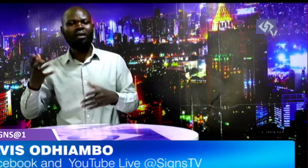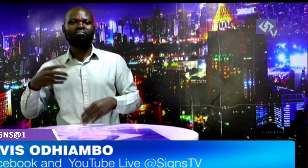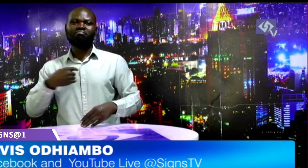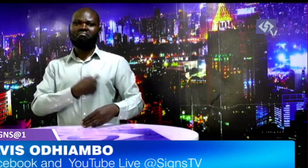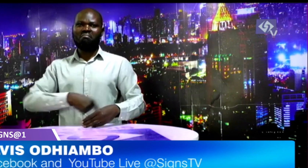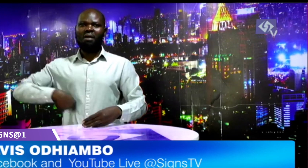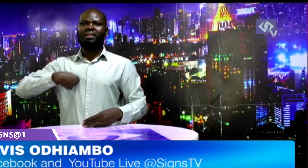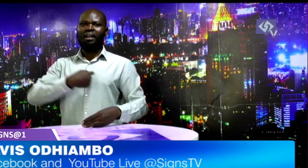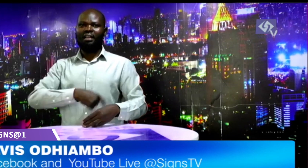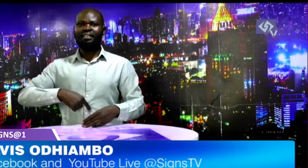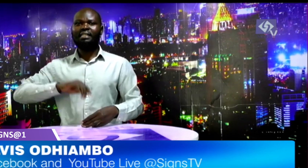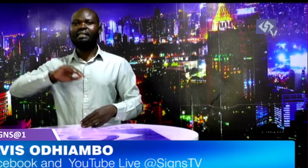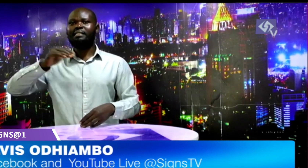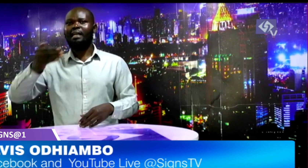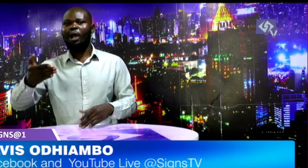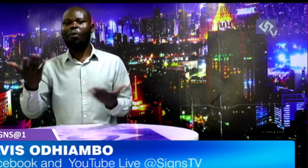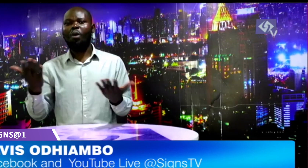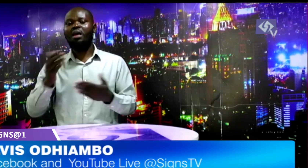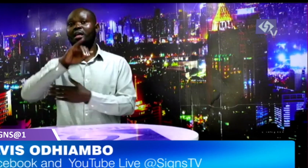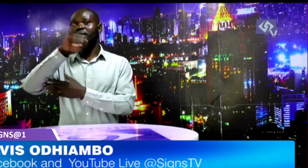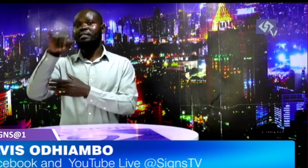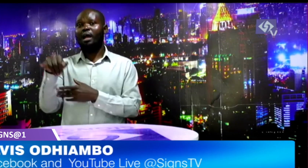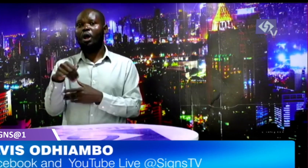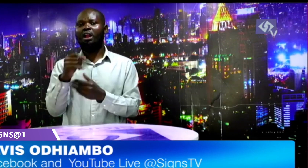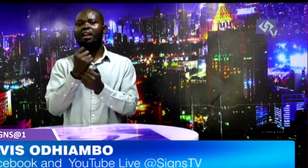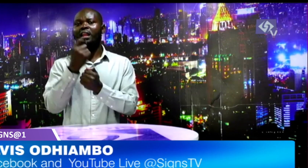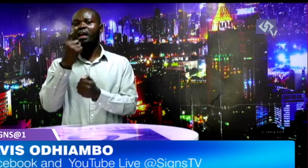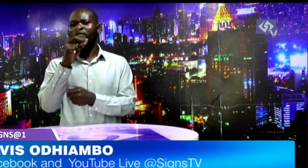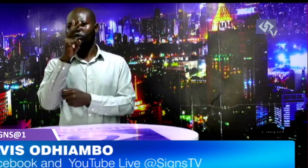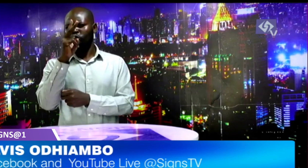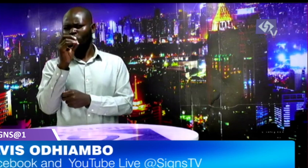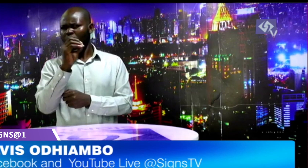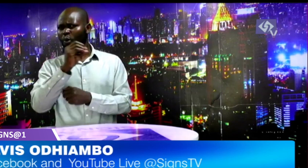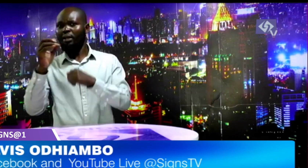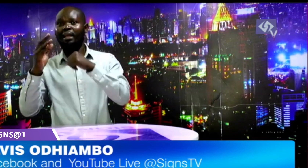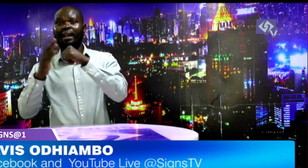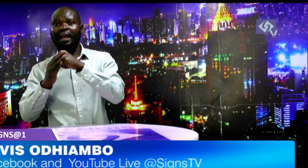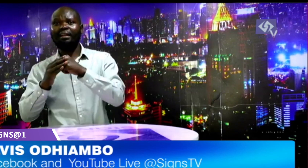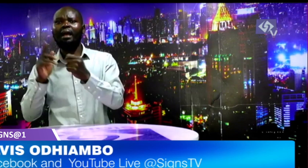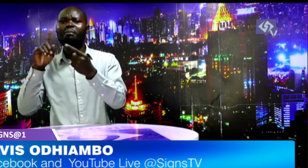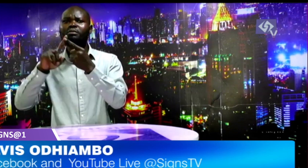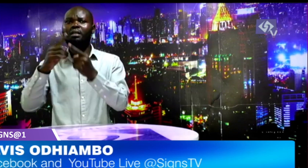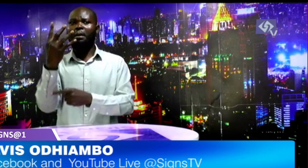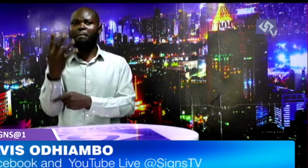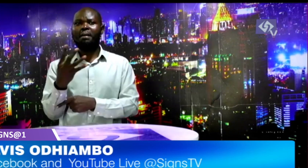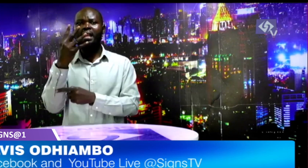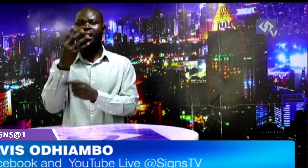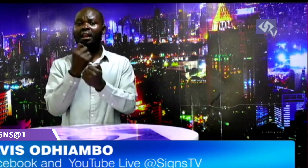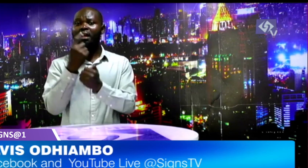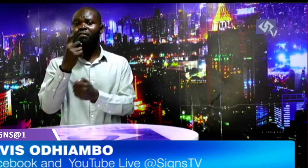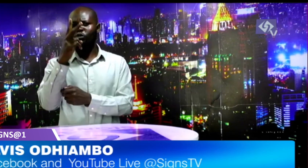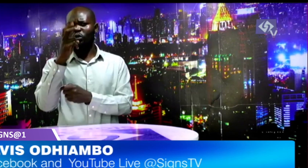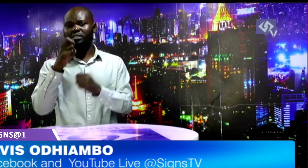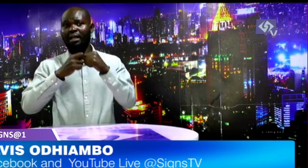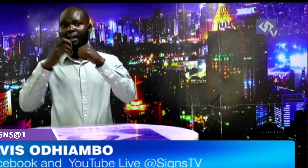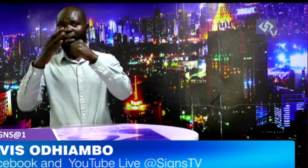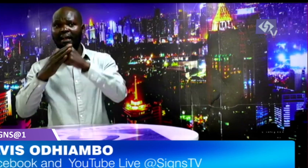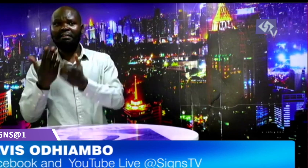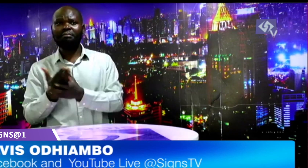on january 11 2019 and april 11 2019 magistrates nalo stated that